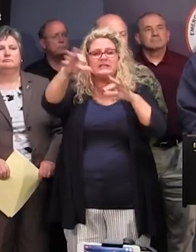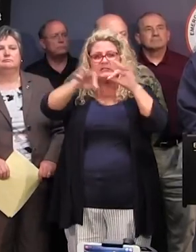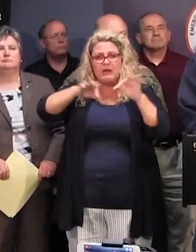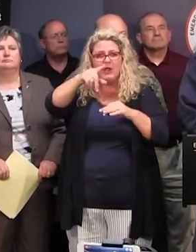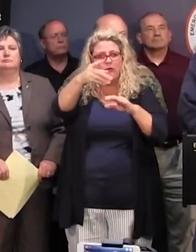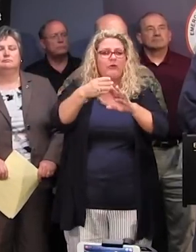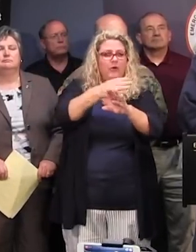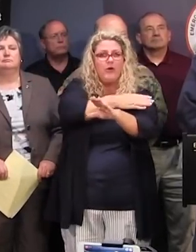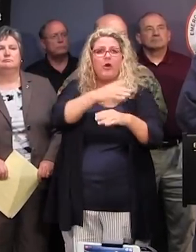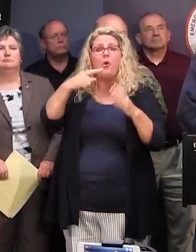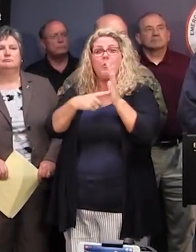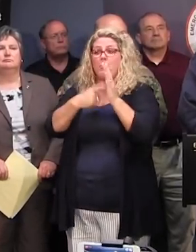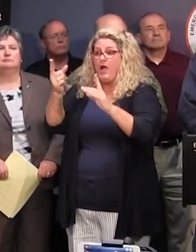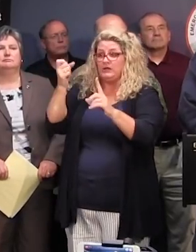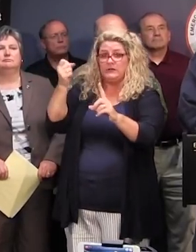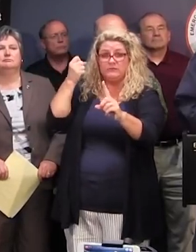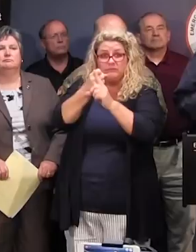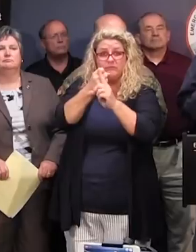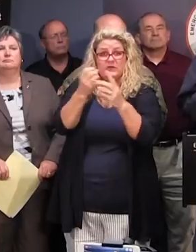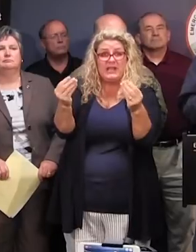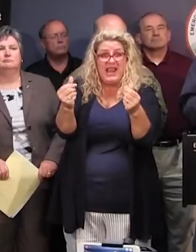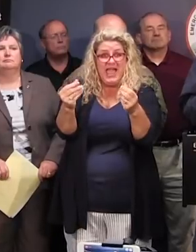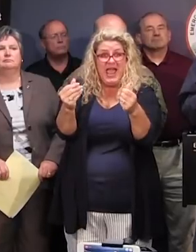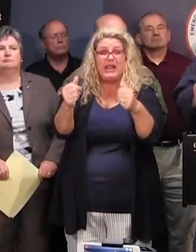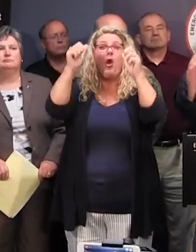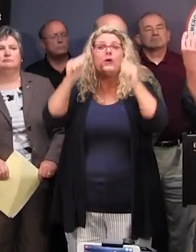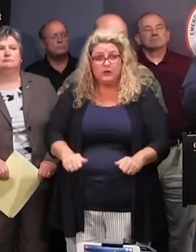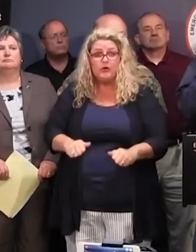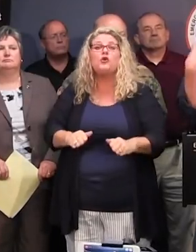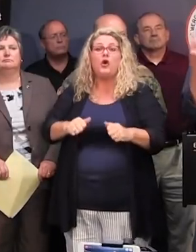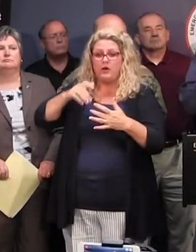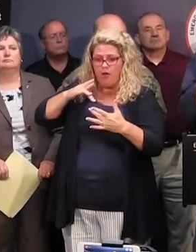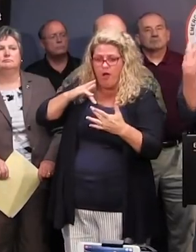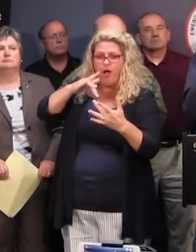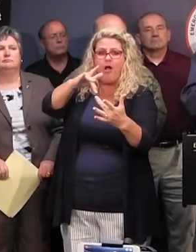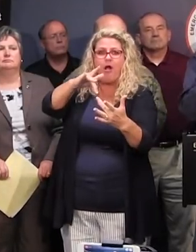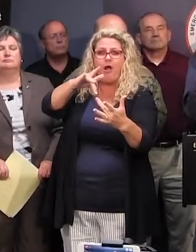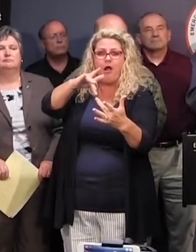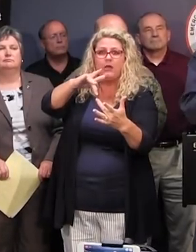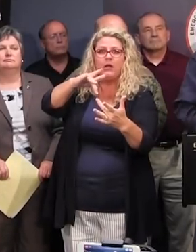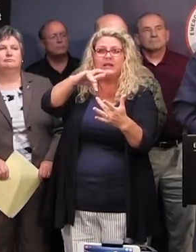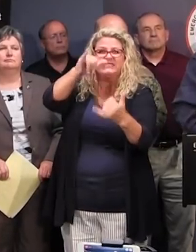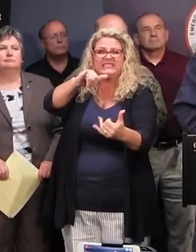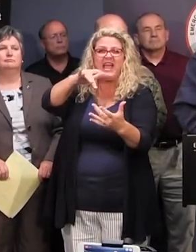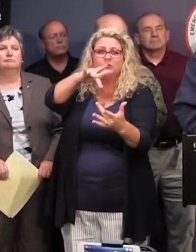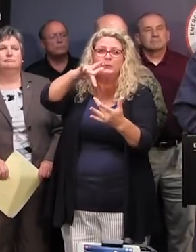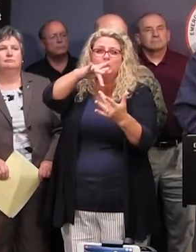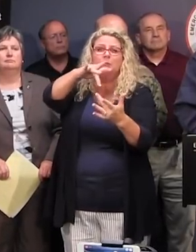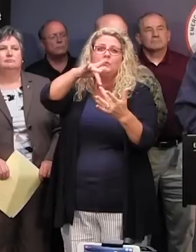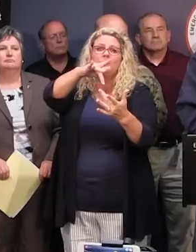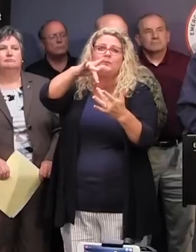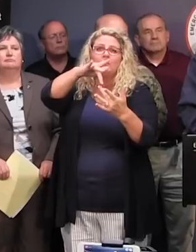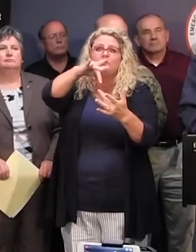when this hurricane gets to land, it is liable to stop there, to continue its flow of rain on us,